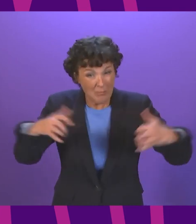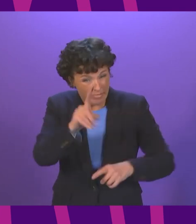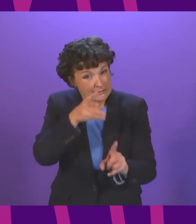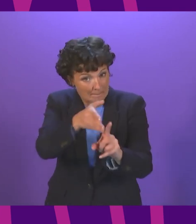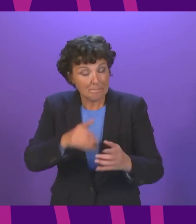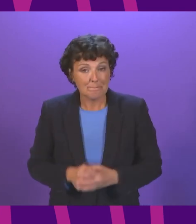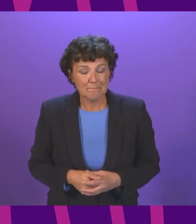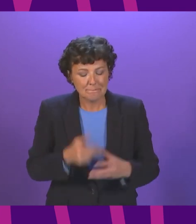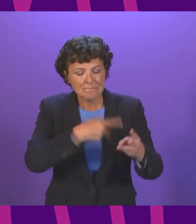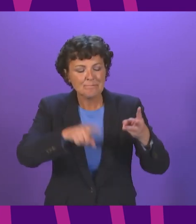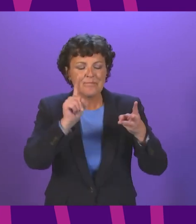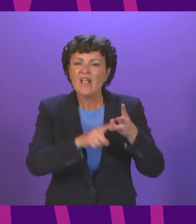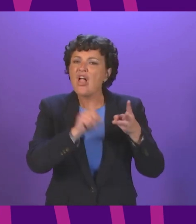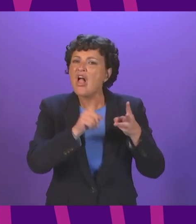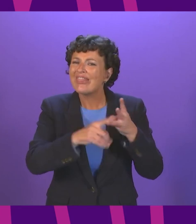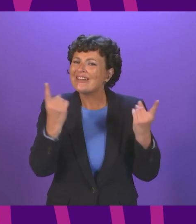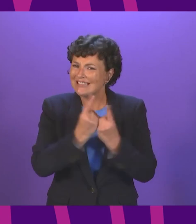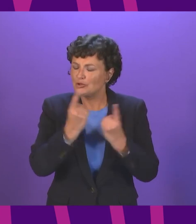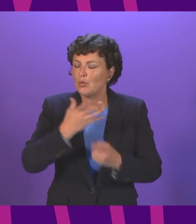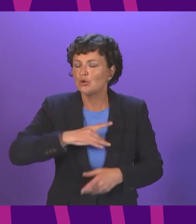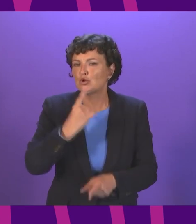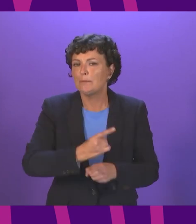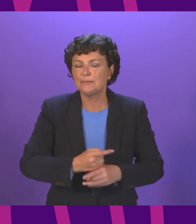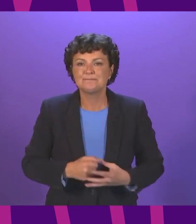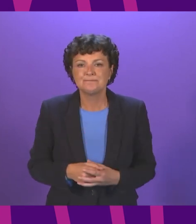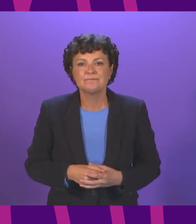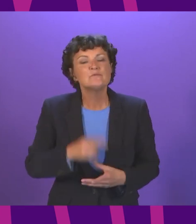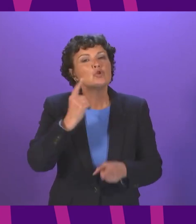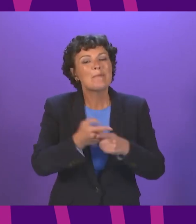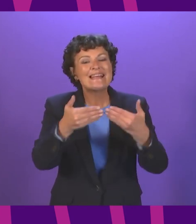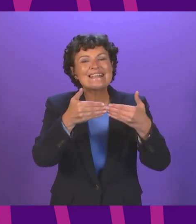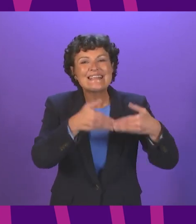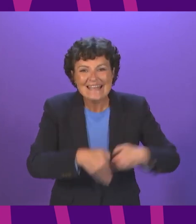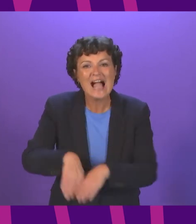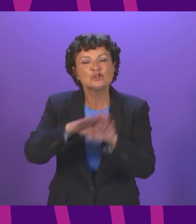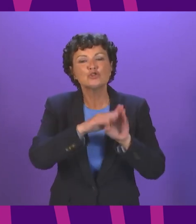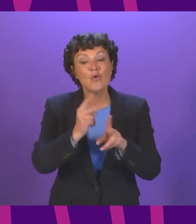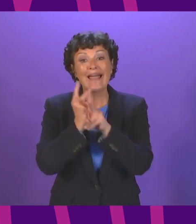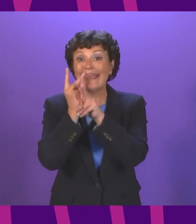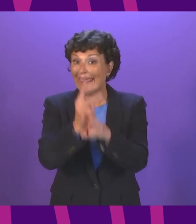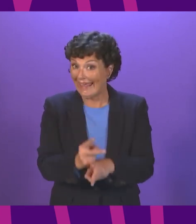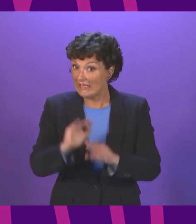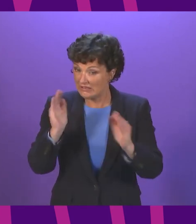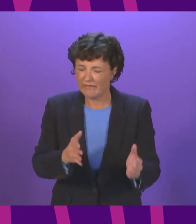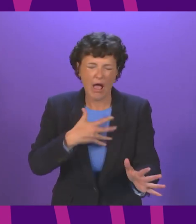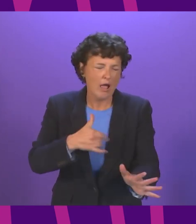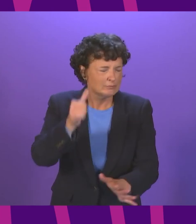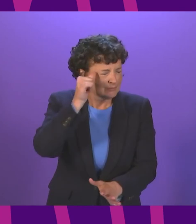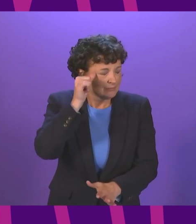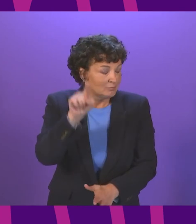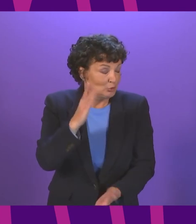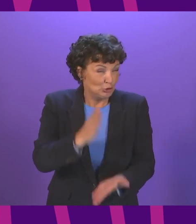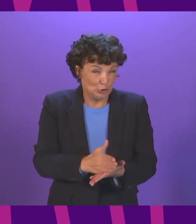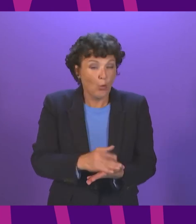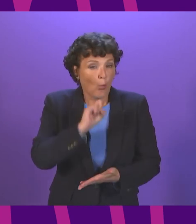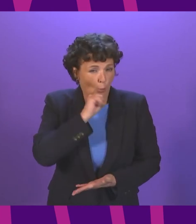The third issue that specifically I want to talk about is the National Care Service which will be the subject I am certain of